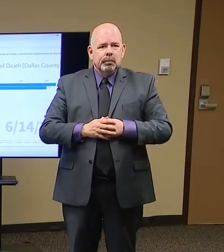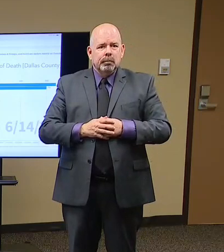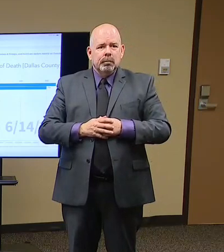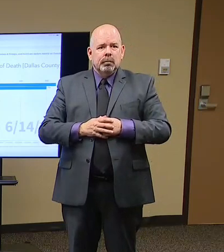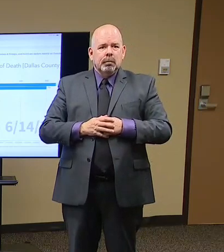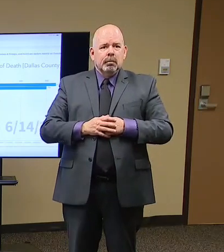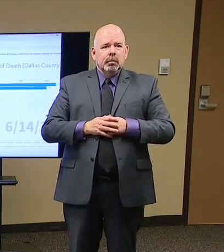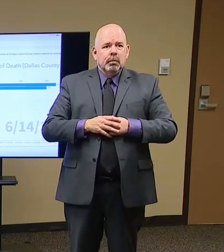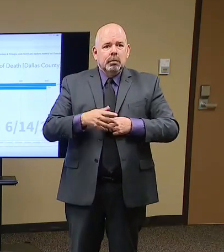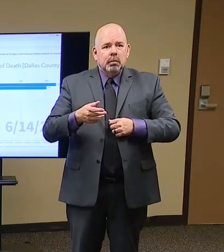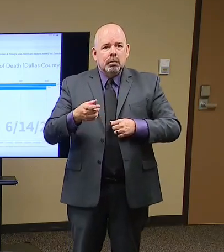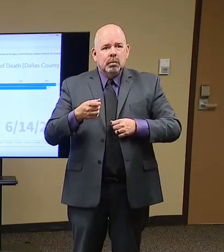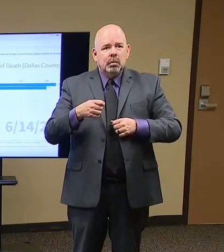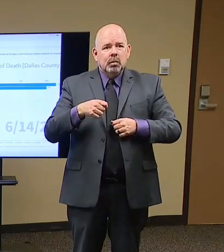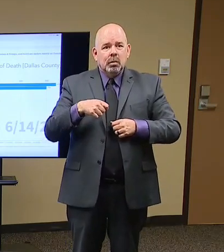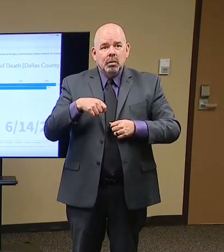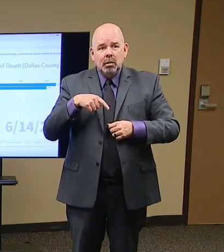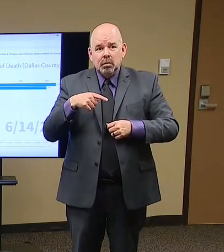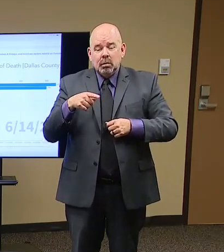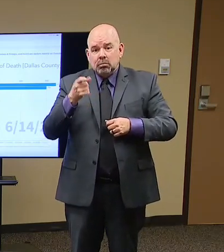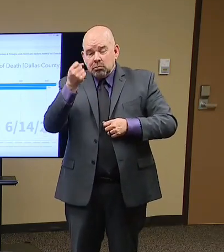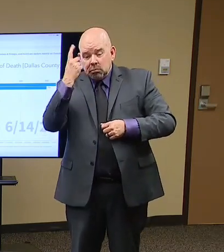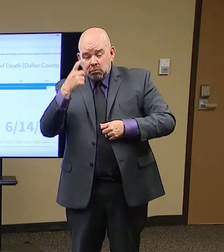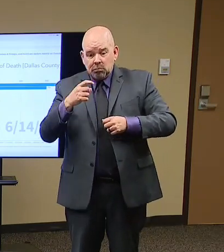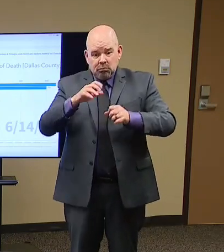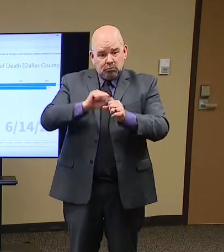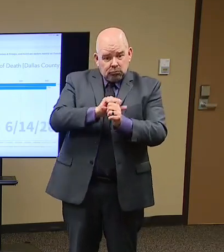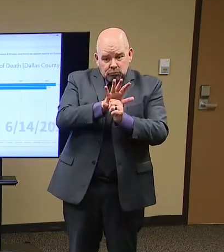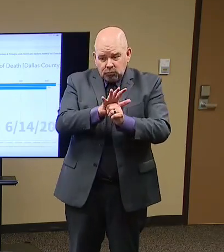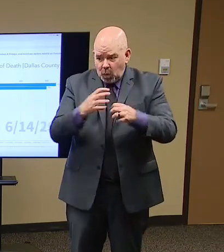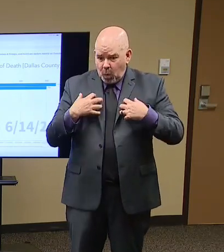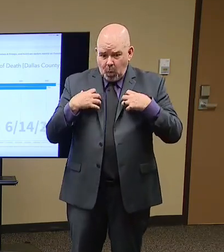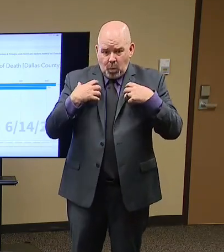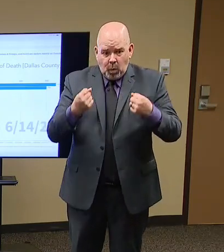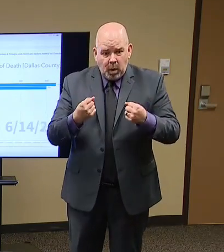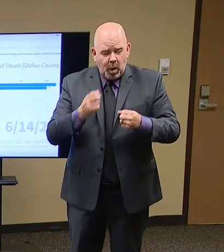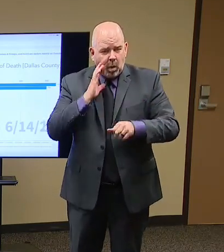concerned about it, and ages and it can affect all ages.